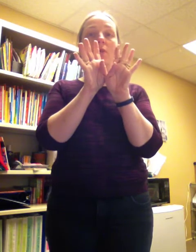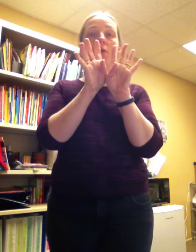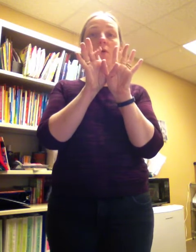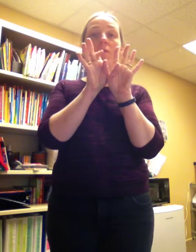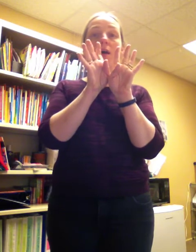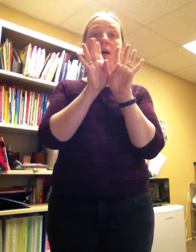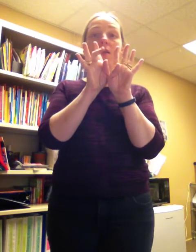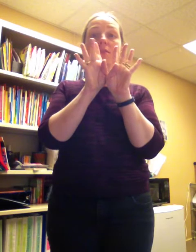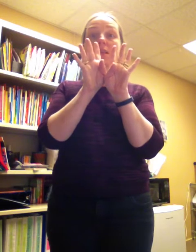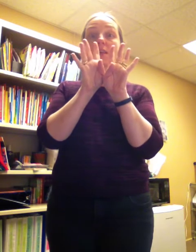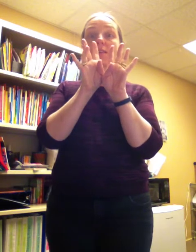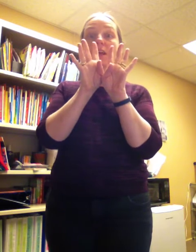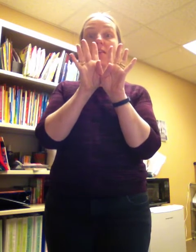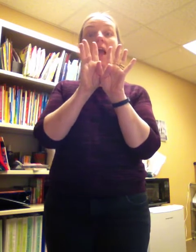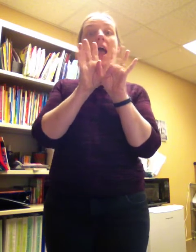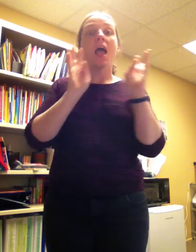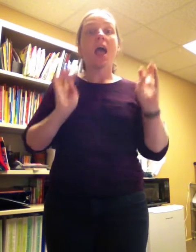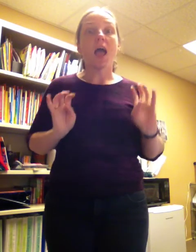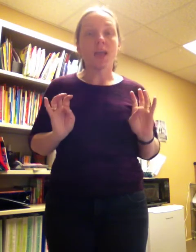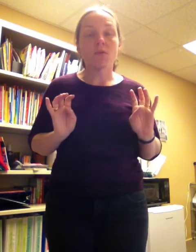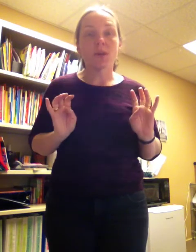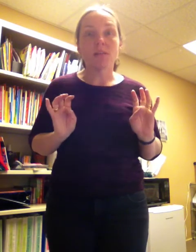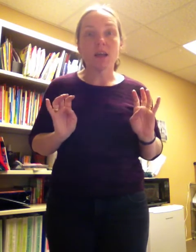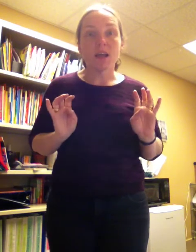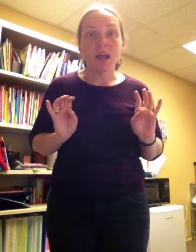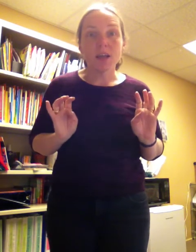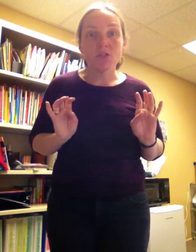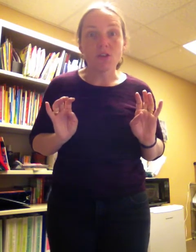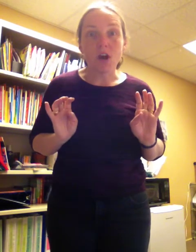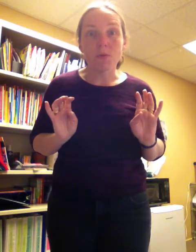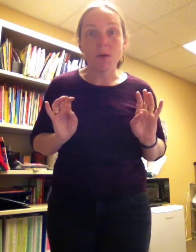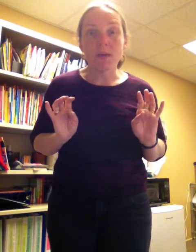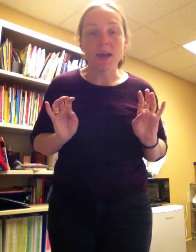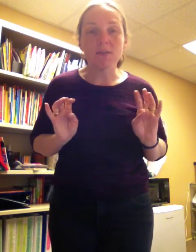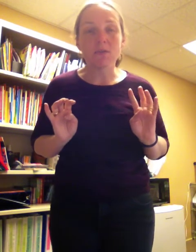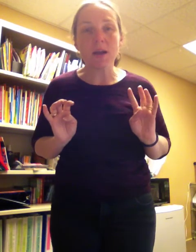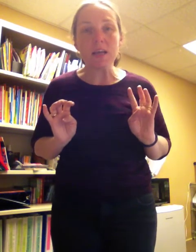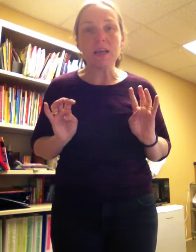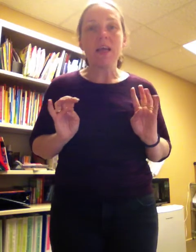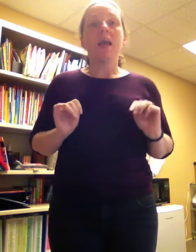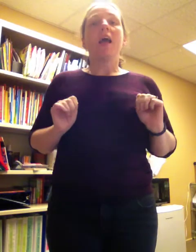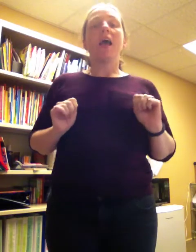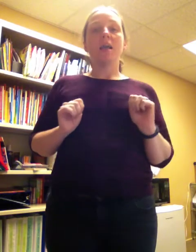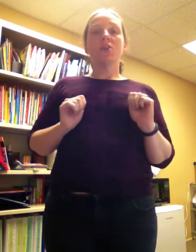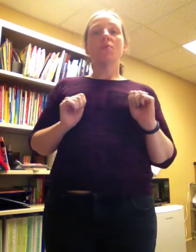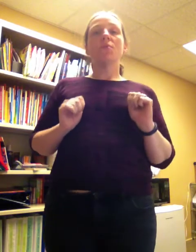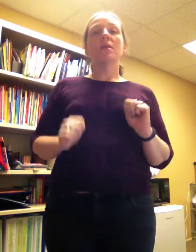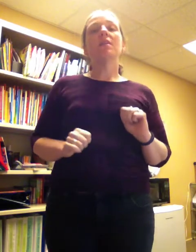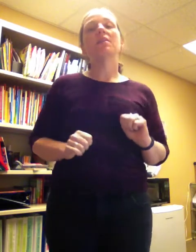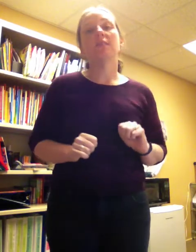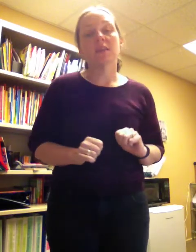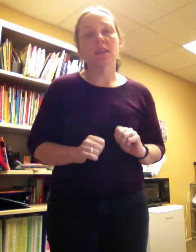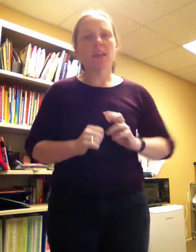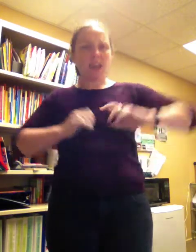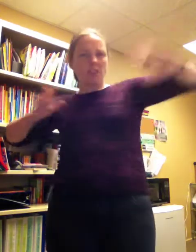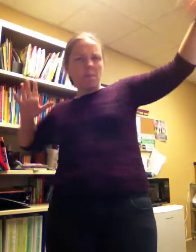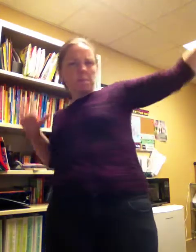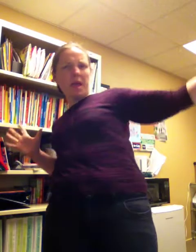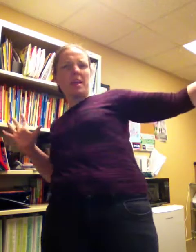four, five, six, seven, eight gorillas in our cage. I hope you have eight. Are ready? Eight gorillas in the cage, the biggest